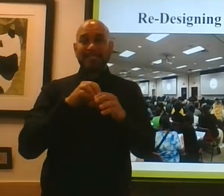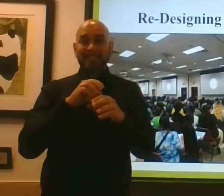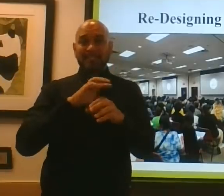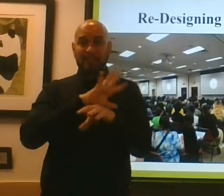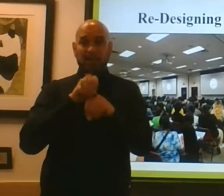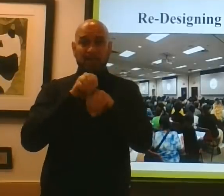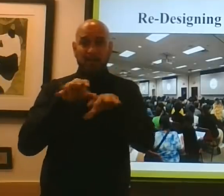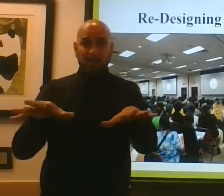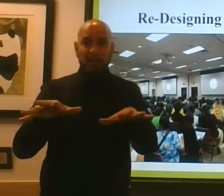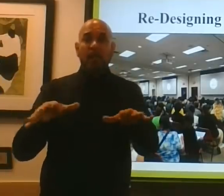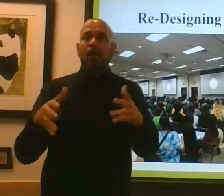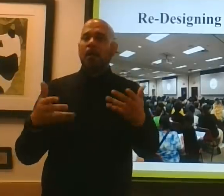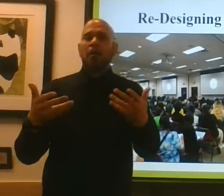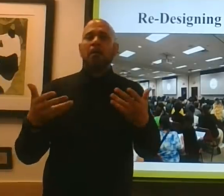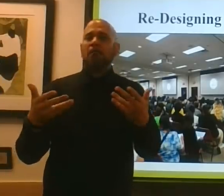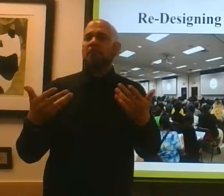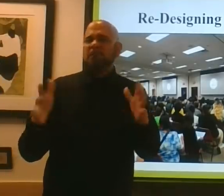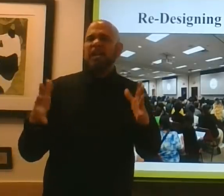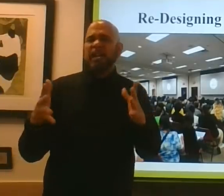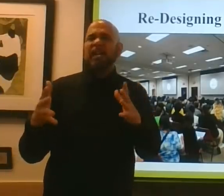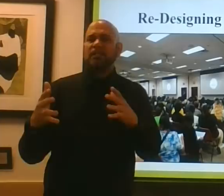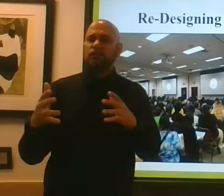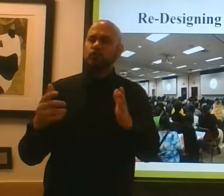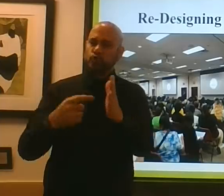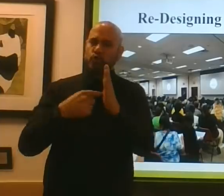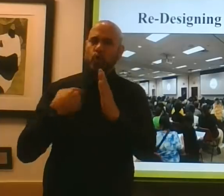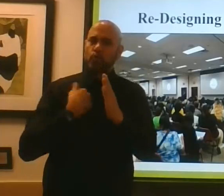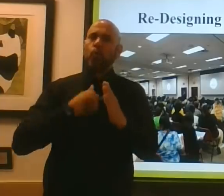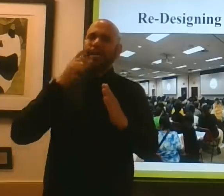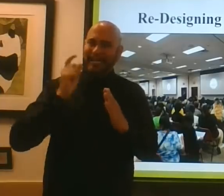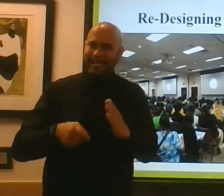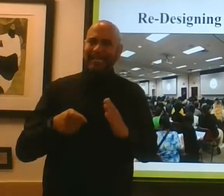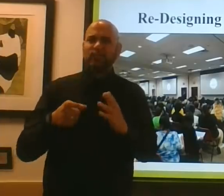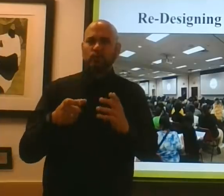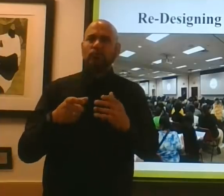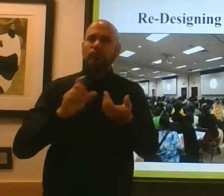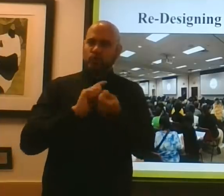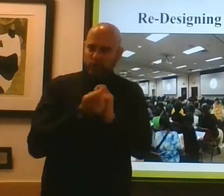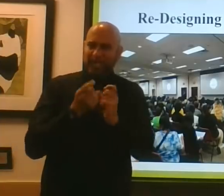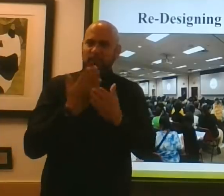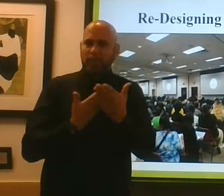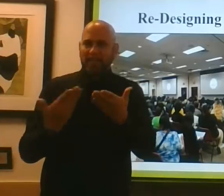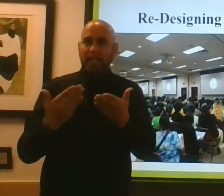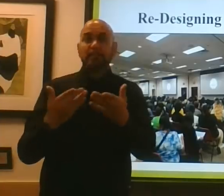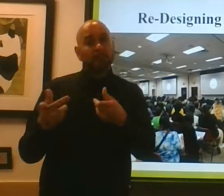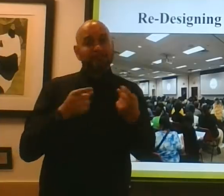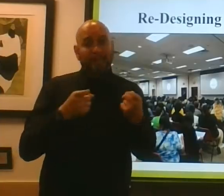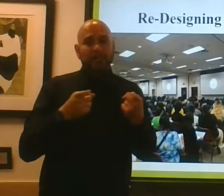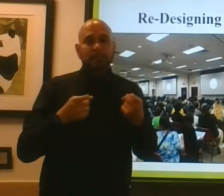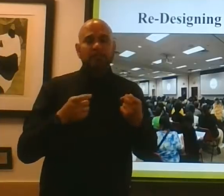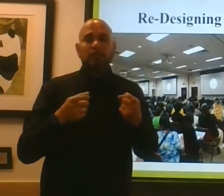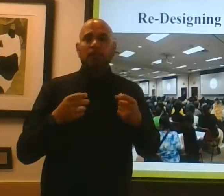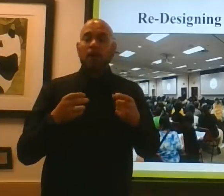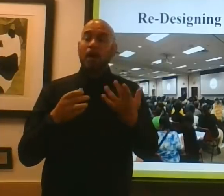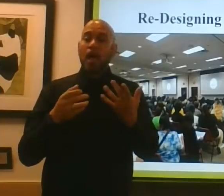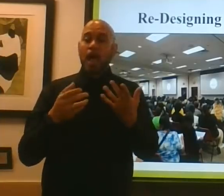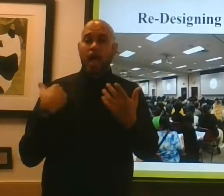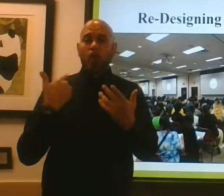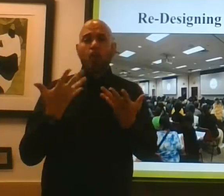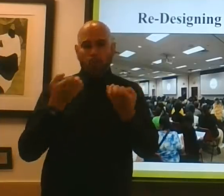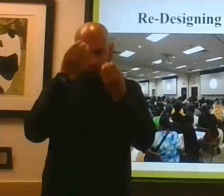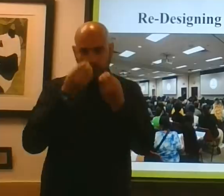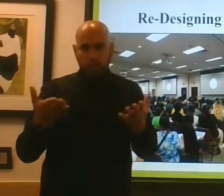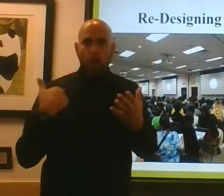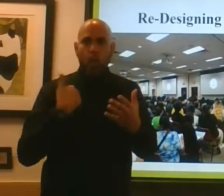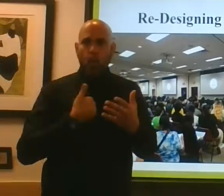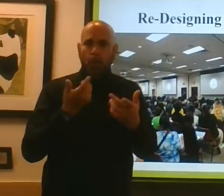encouraged us to continue in that work and even accelerated some things. But we want you to know that we're redesigning. We are focusing on